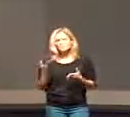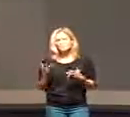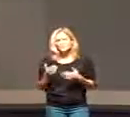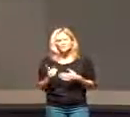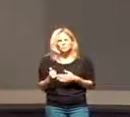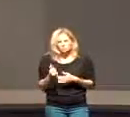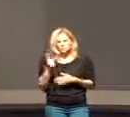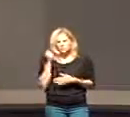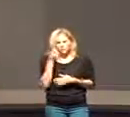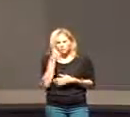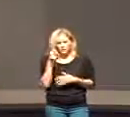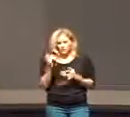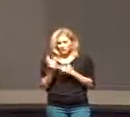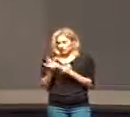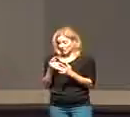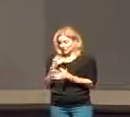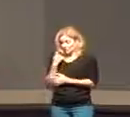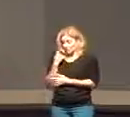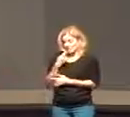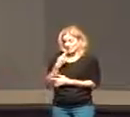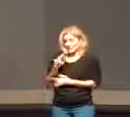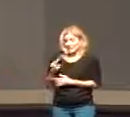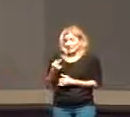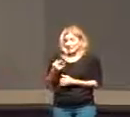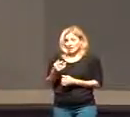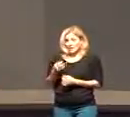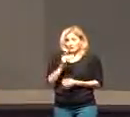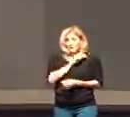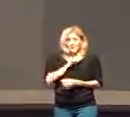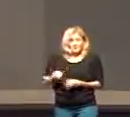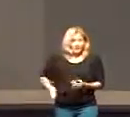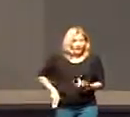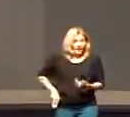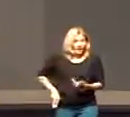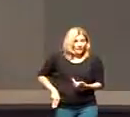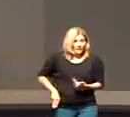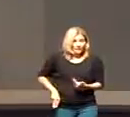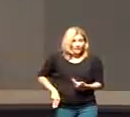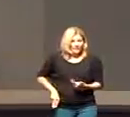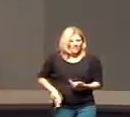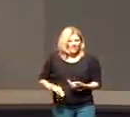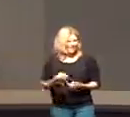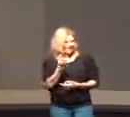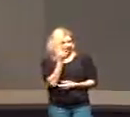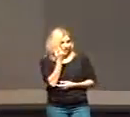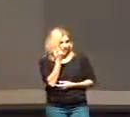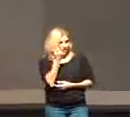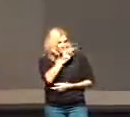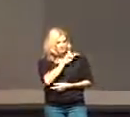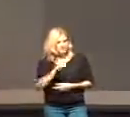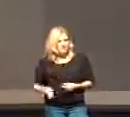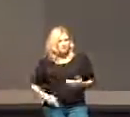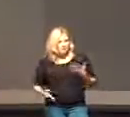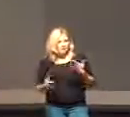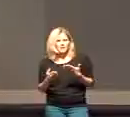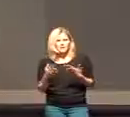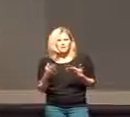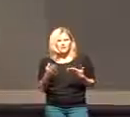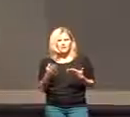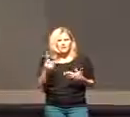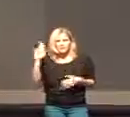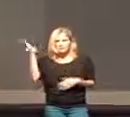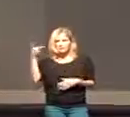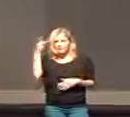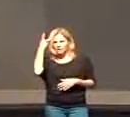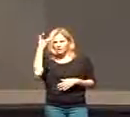rebuked him because Jesus had just said that he was going to be the Messiah. Their understanding of Messiah was probably that he was going to be a